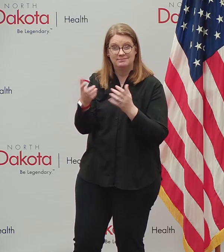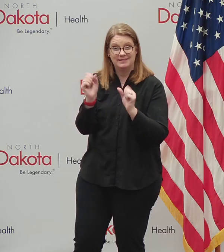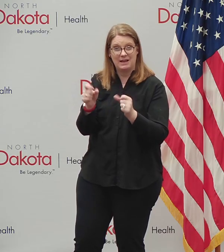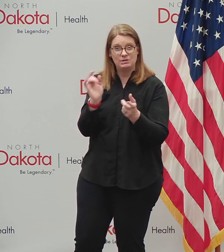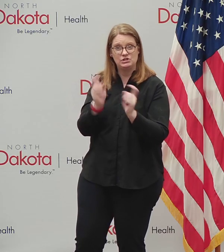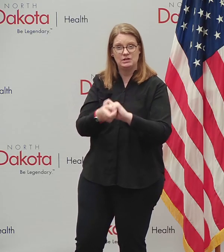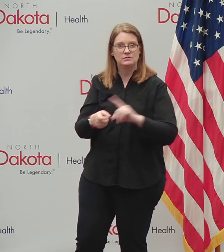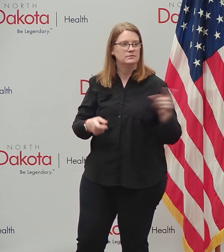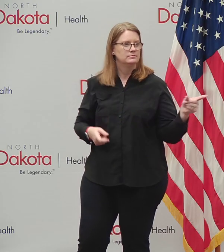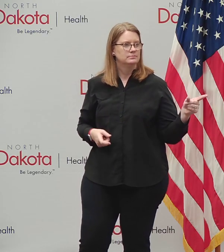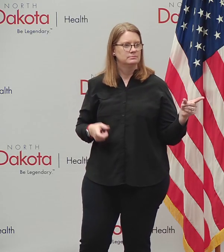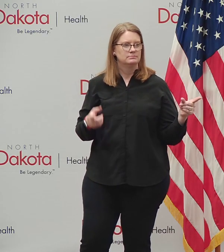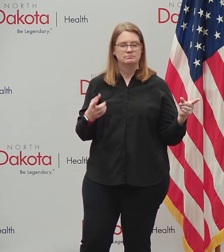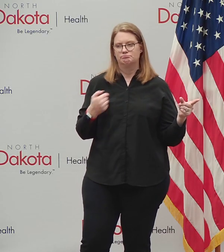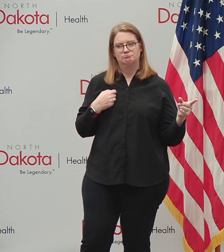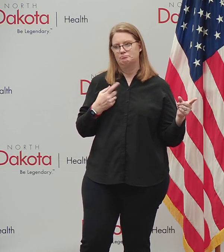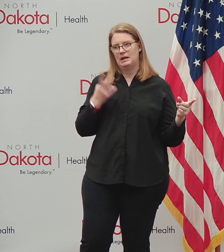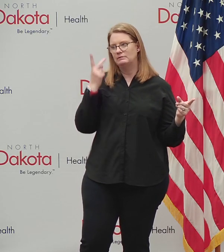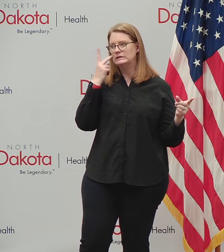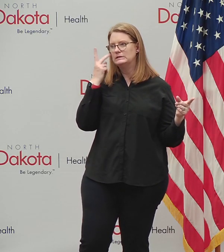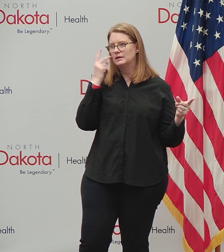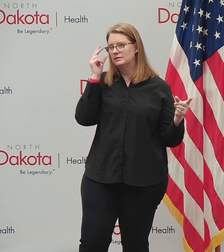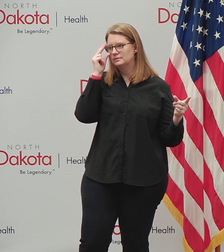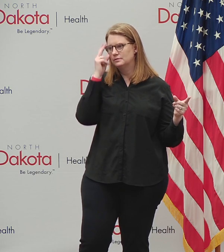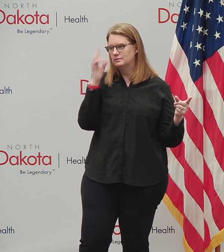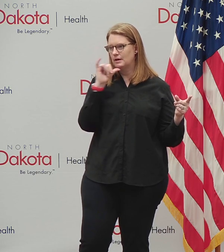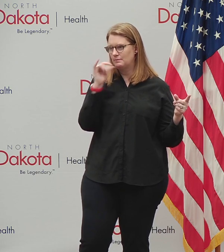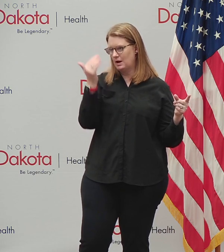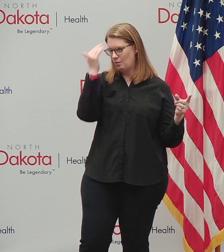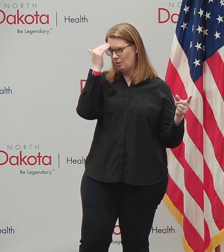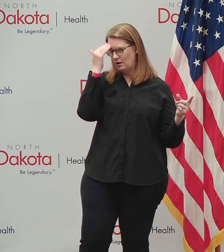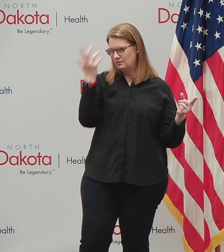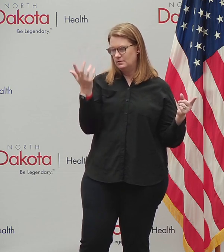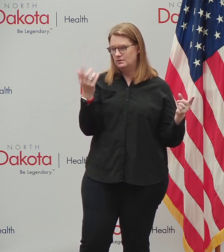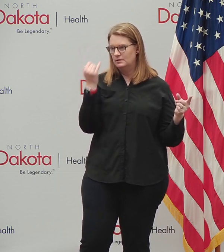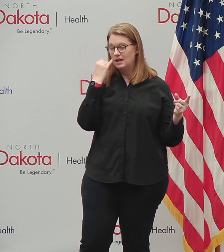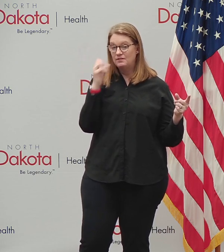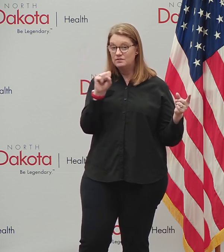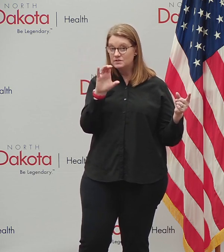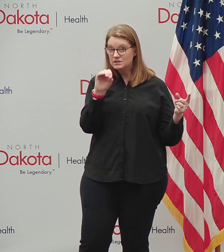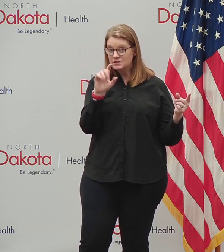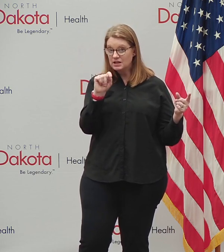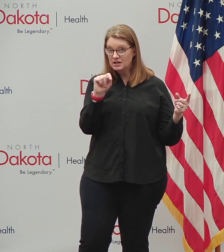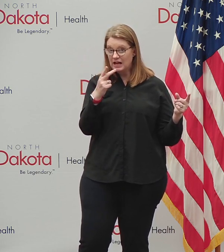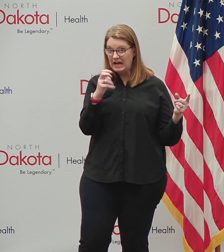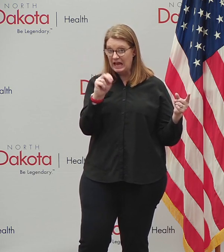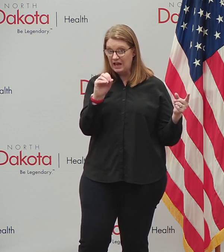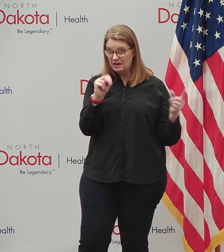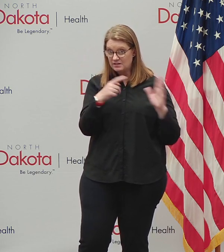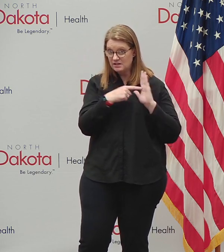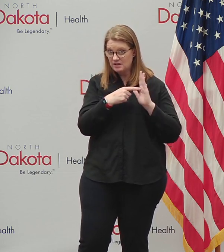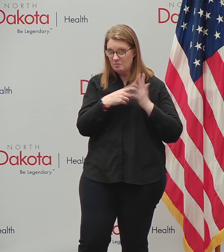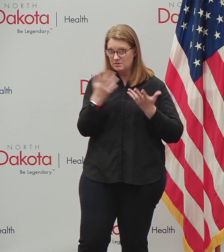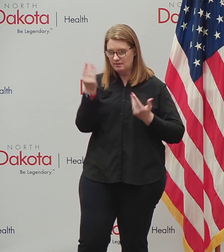I will have to follow up on that one. I'm not aware. if Scott Hennon has examples, I'd be happy to follow up specifically.